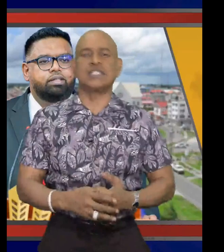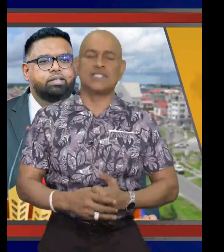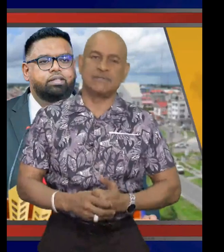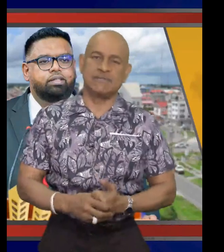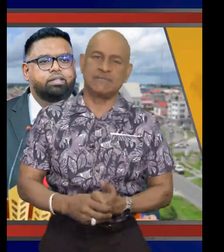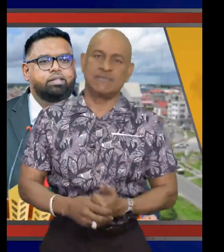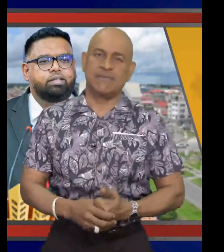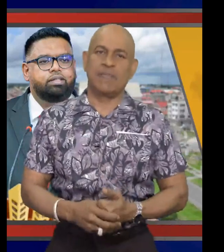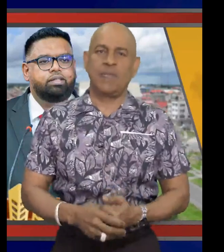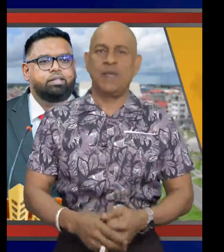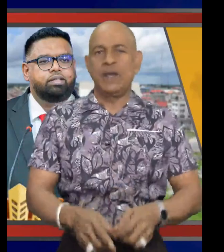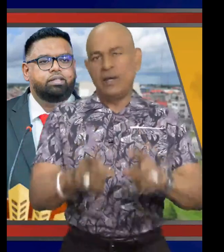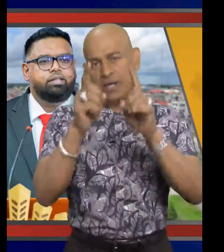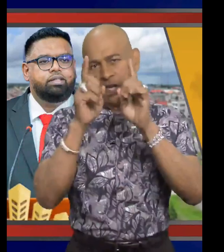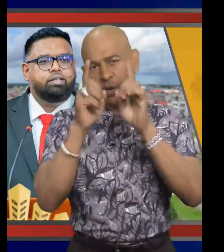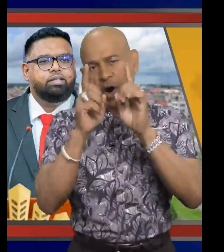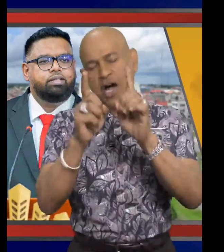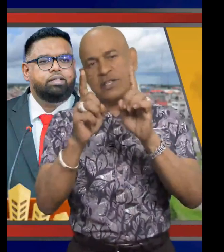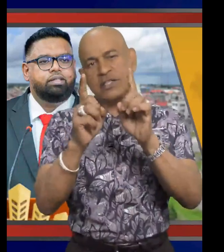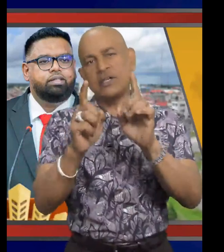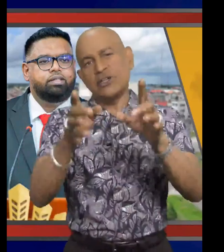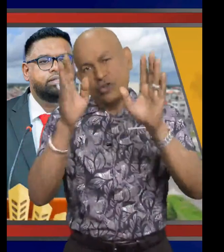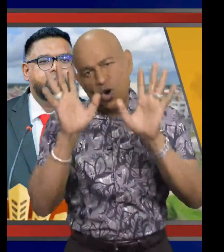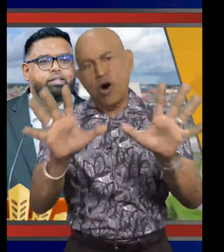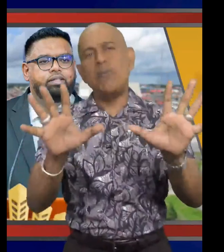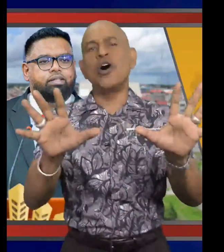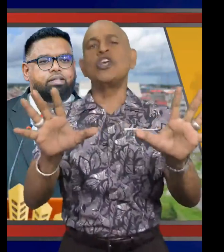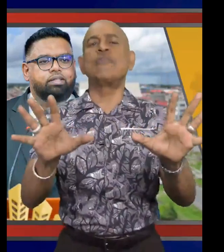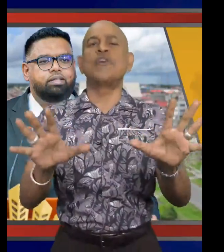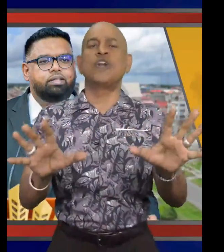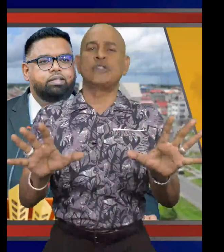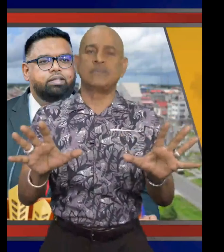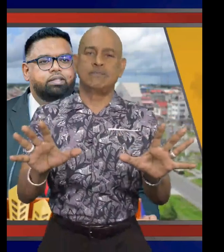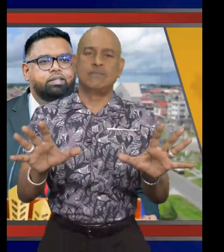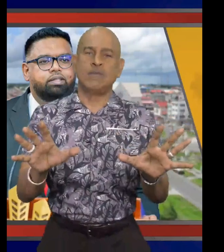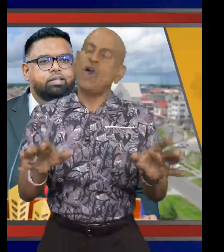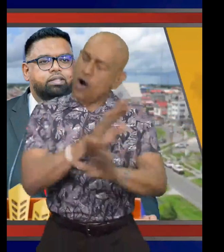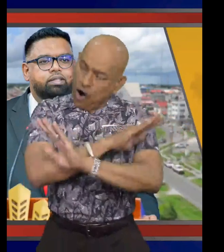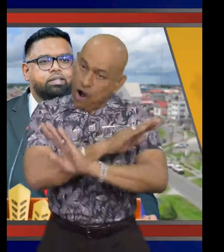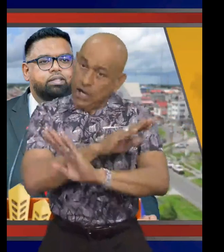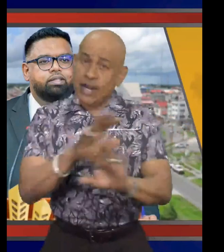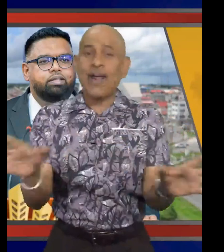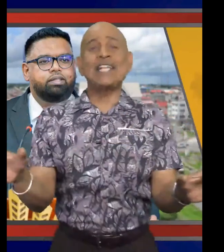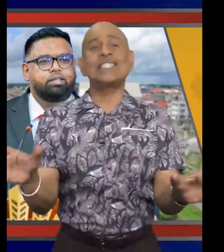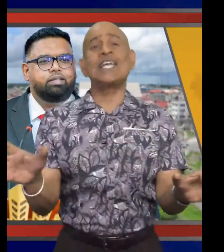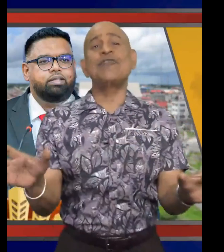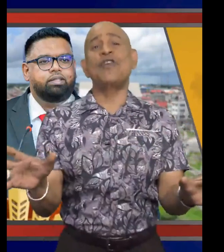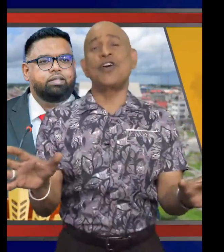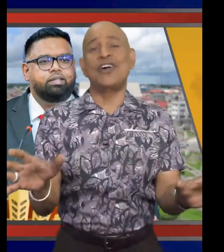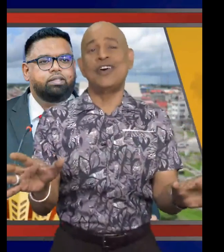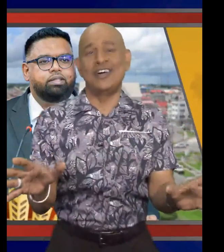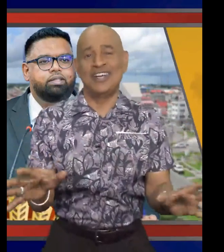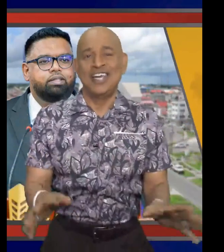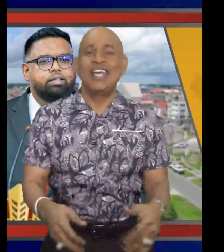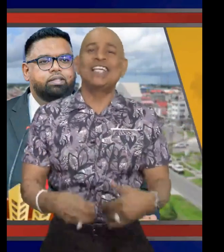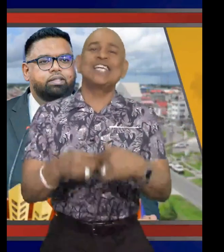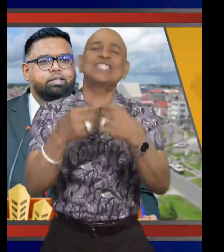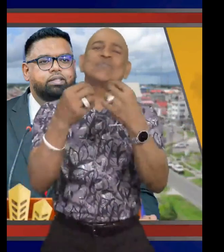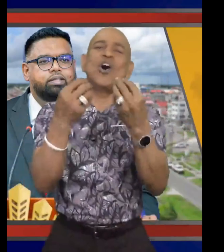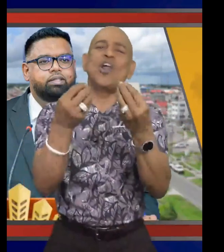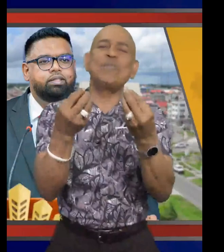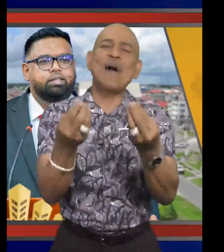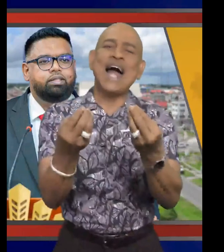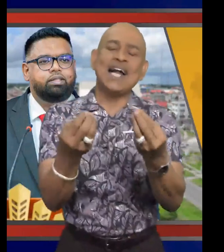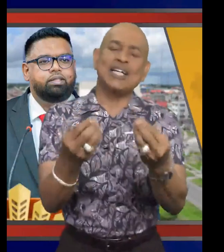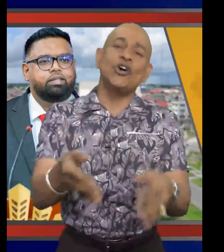bills. They want no money upfront. All they are asking for is